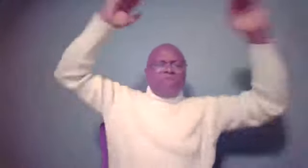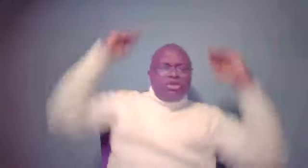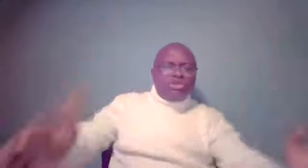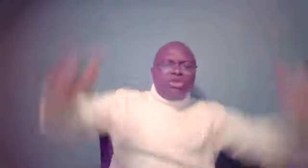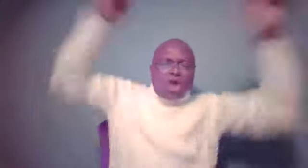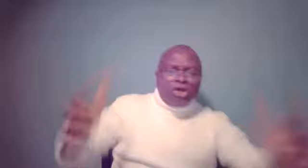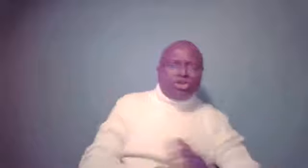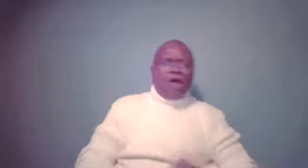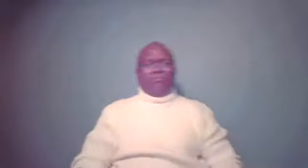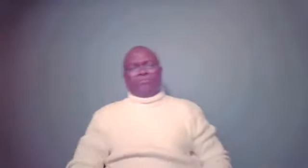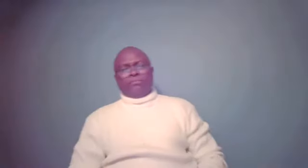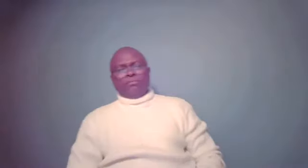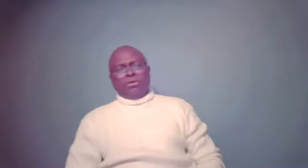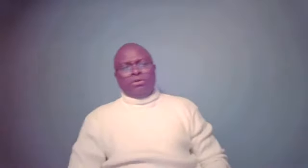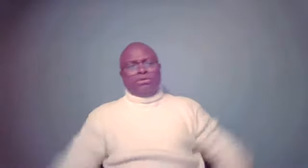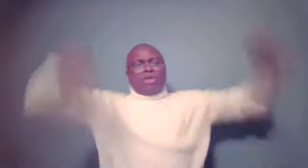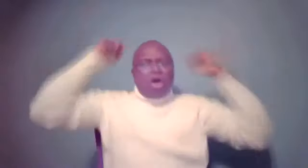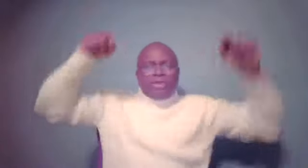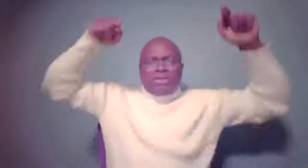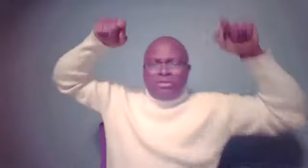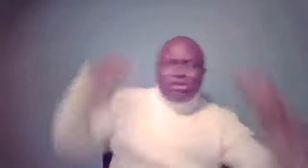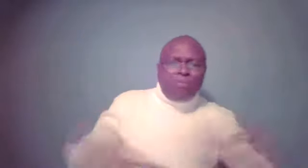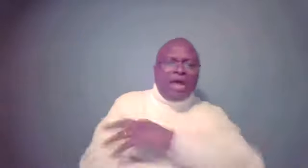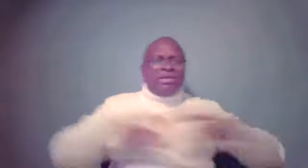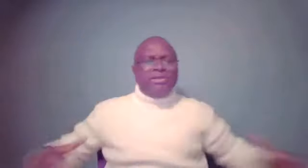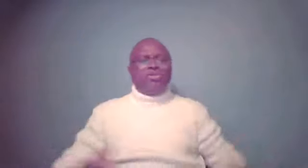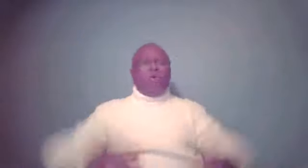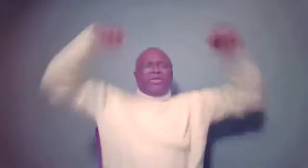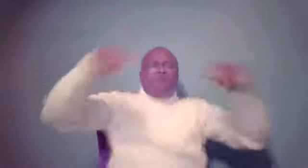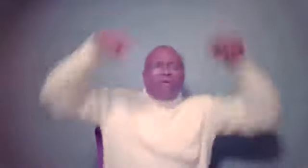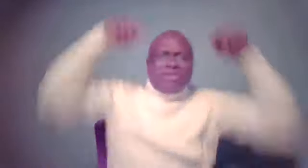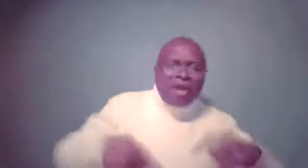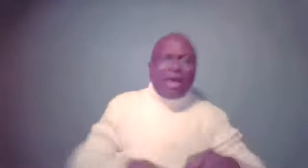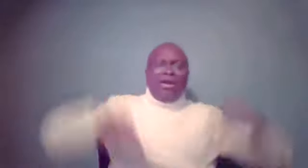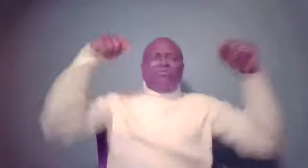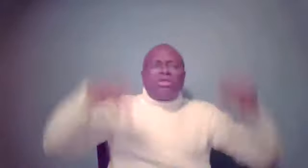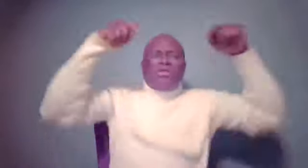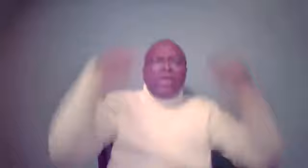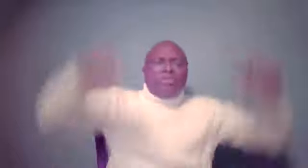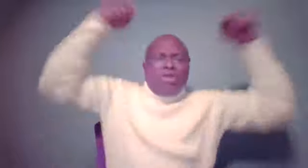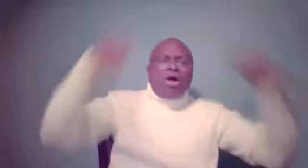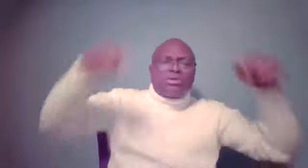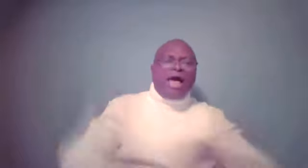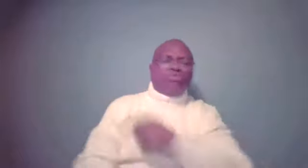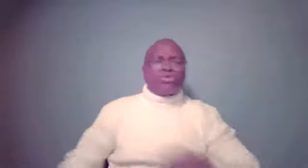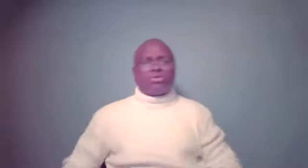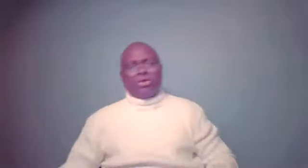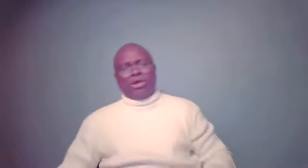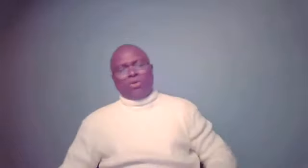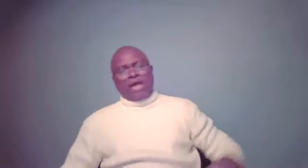this is awesome. The Lord is in this place, and I didn't know, the Lord is here. This is the Lord's house. He was